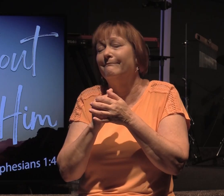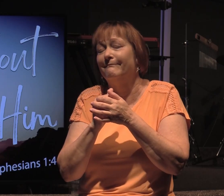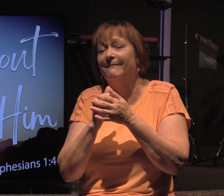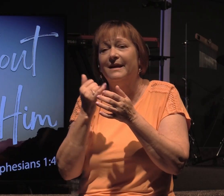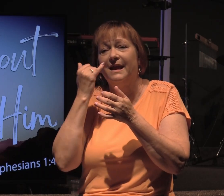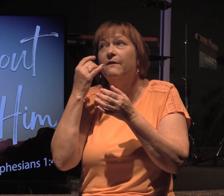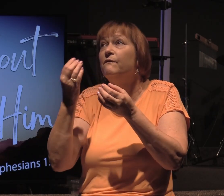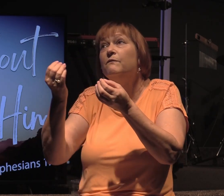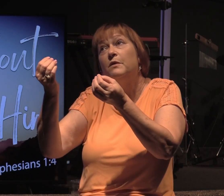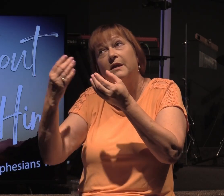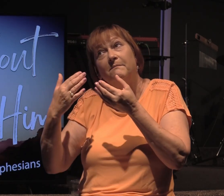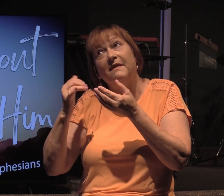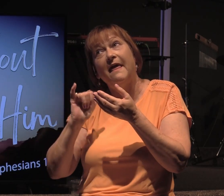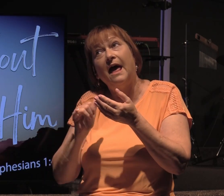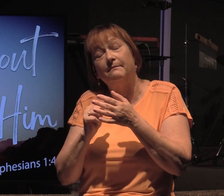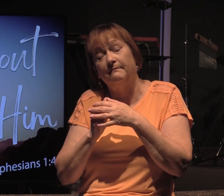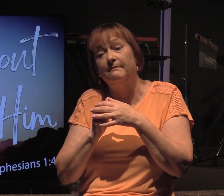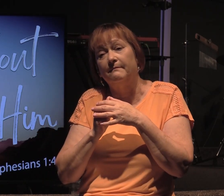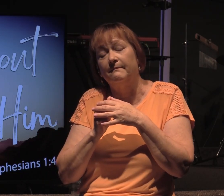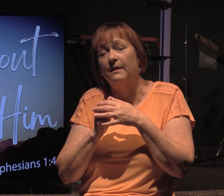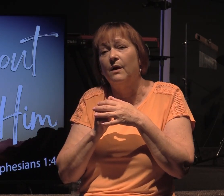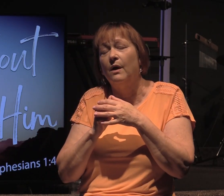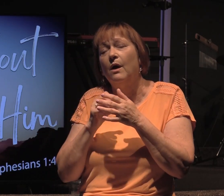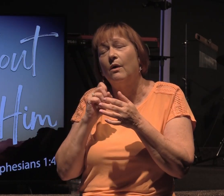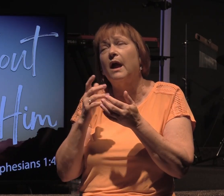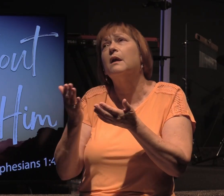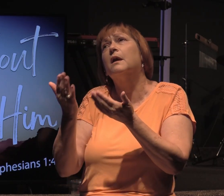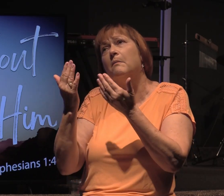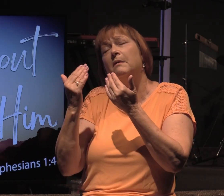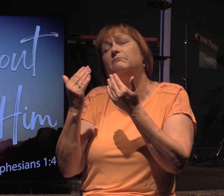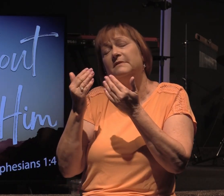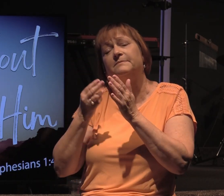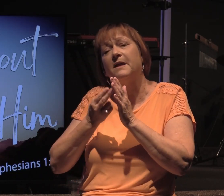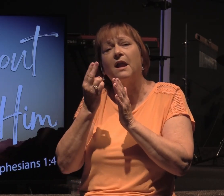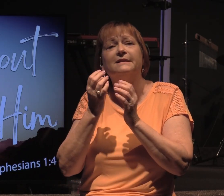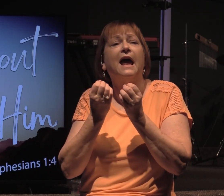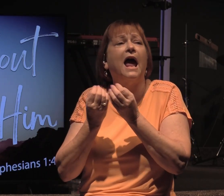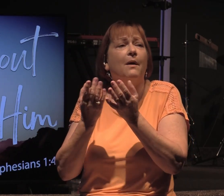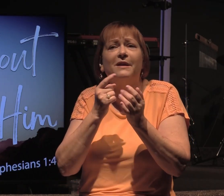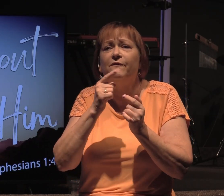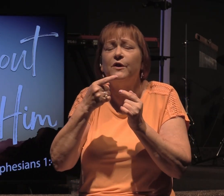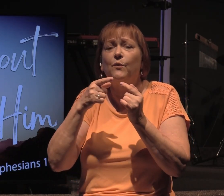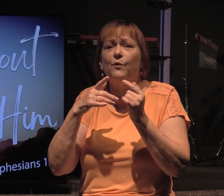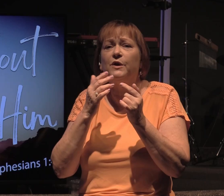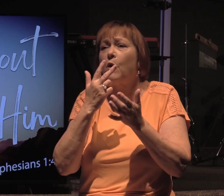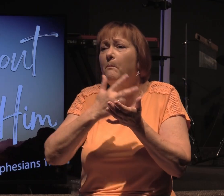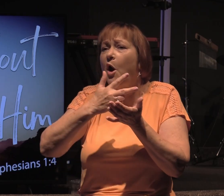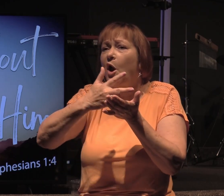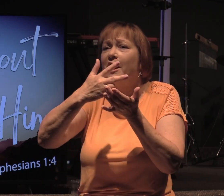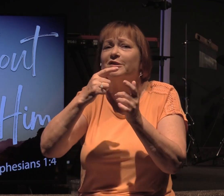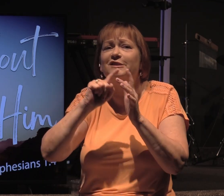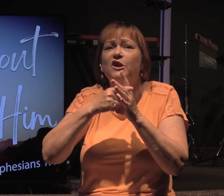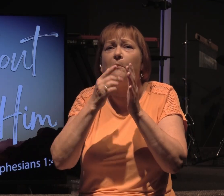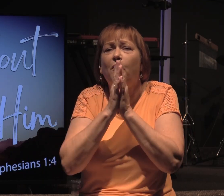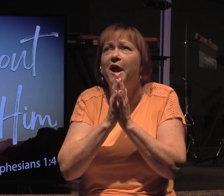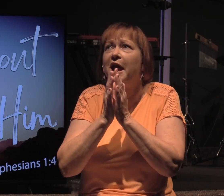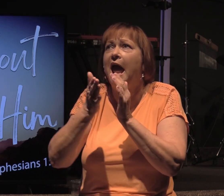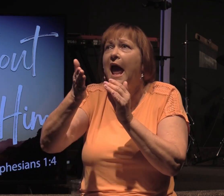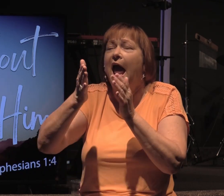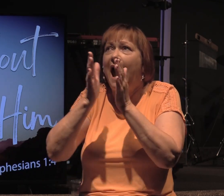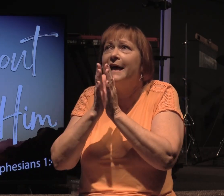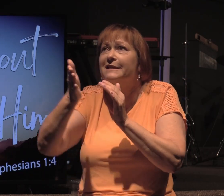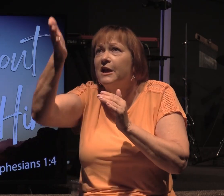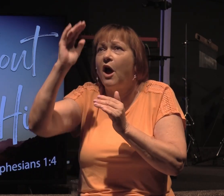If you'll give me that. All right, let's, come on. Let's be honest. How many of you, when you get to a parking lot, you start praying and asking God for